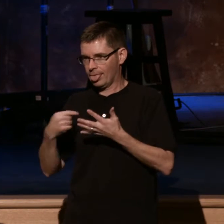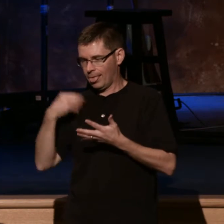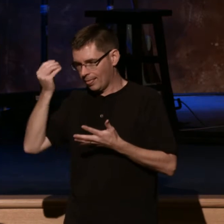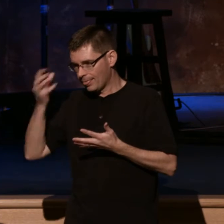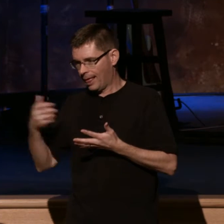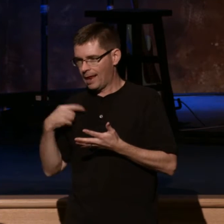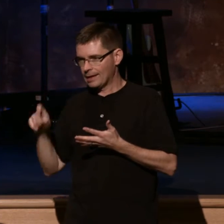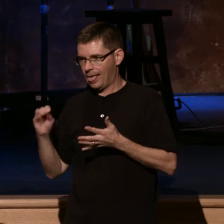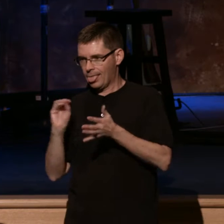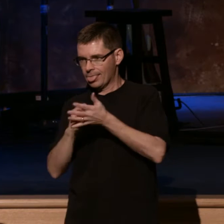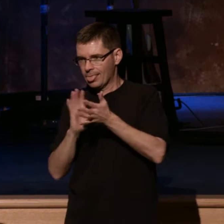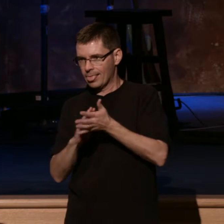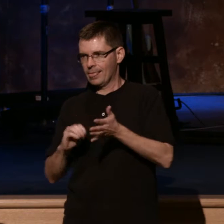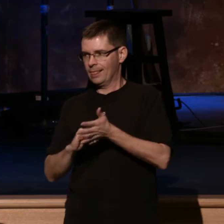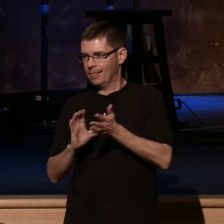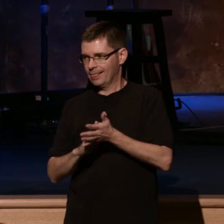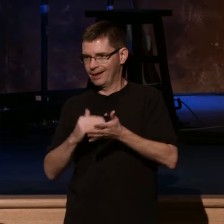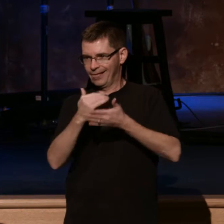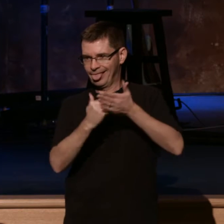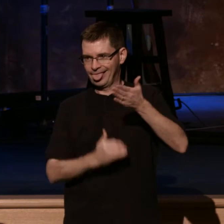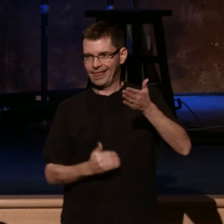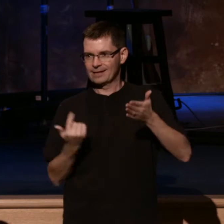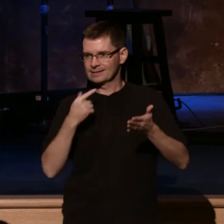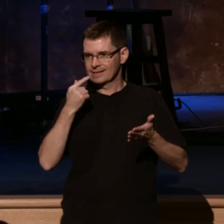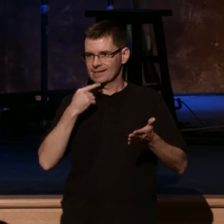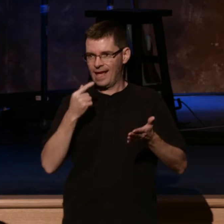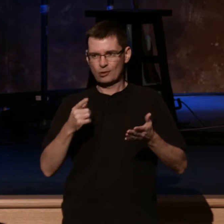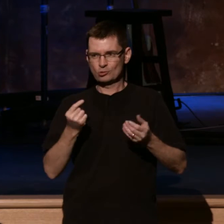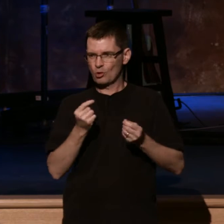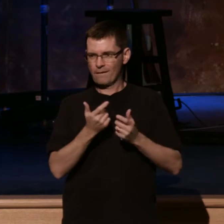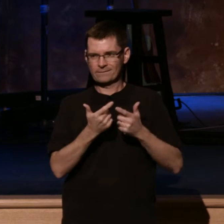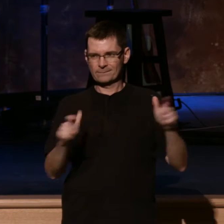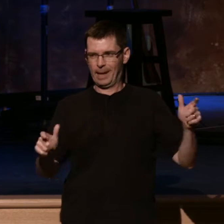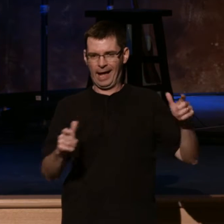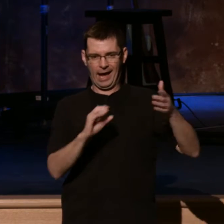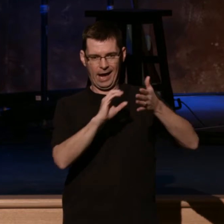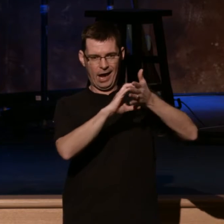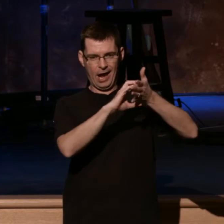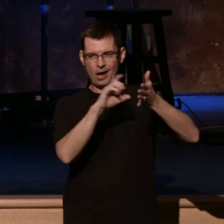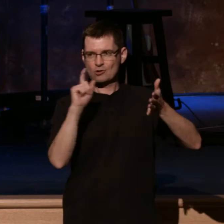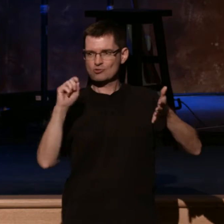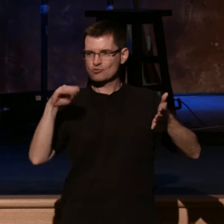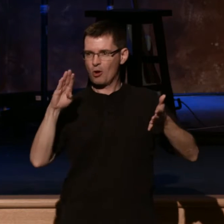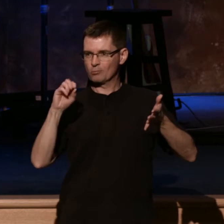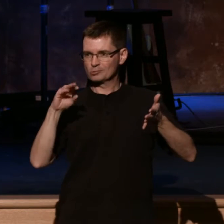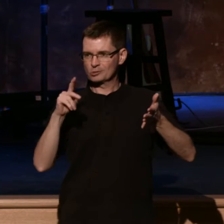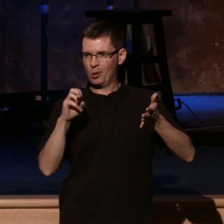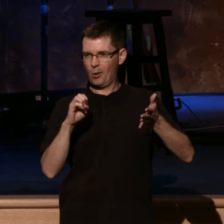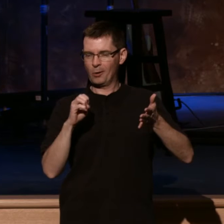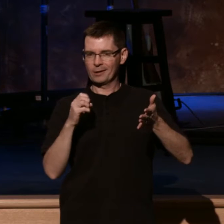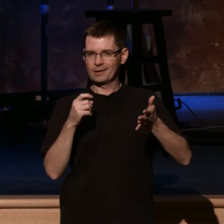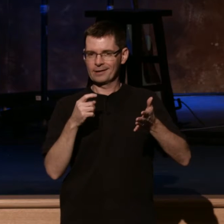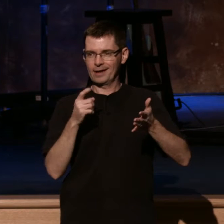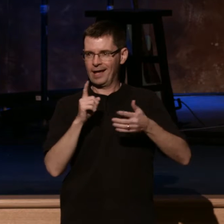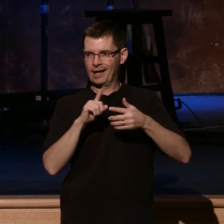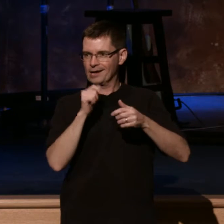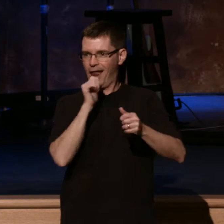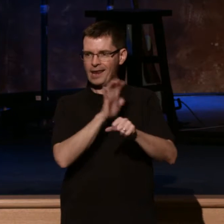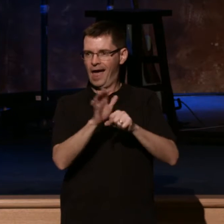But I discovered something the other day, they now put QR codes on tombstones. Isn't that cool? You guys can go south of the border, visit me in